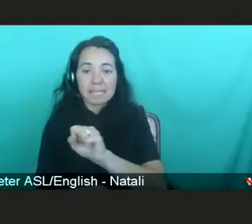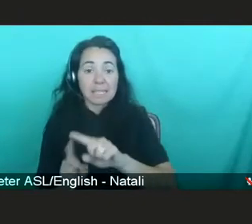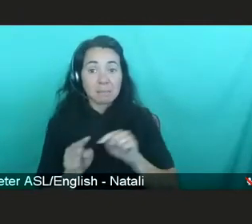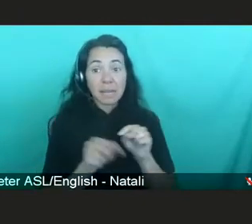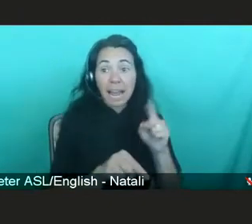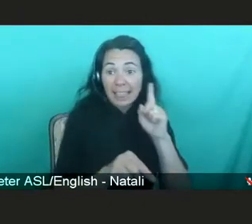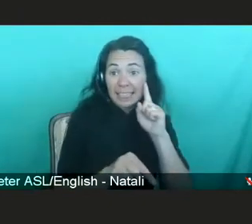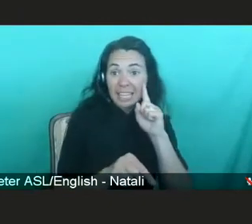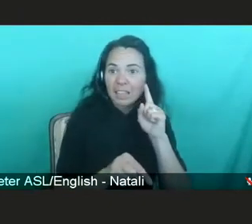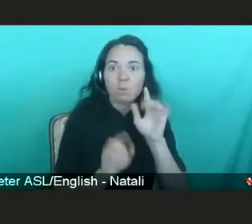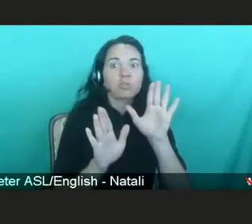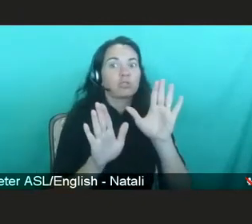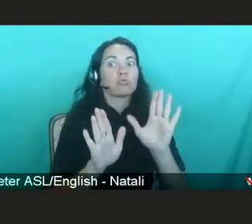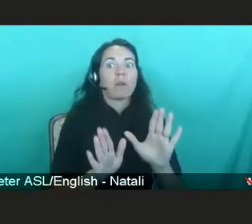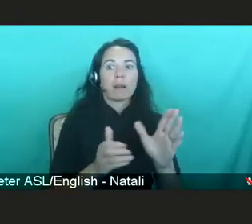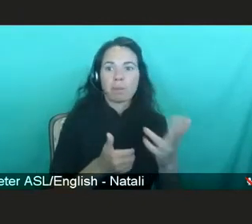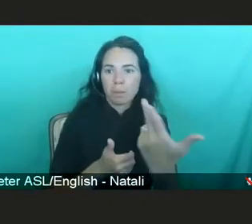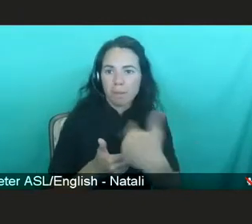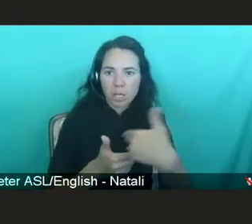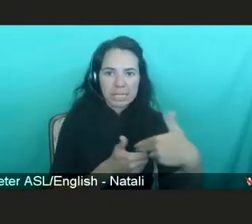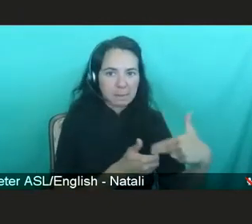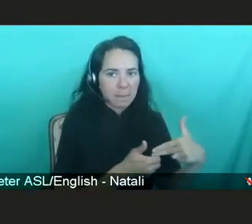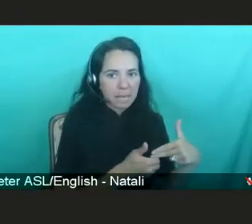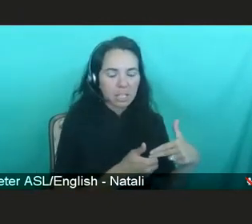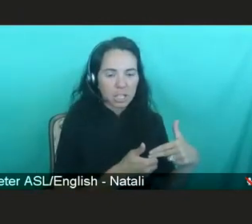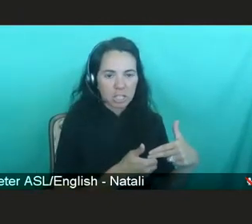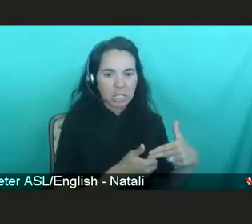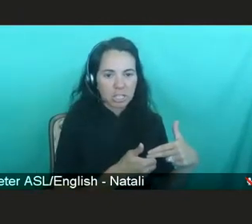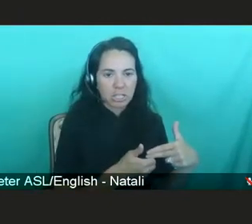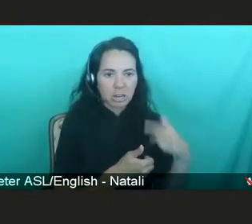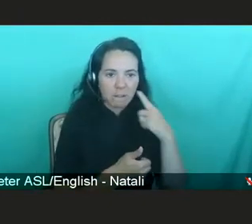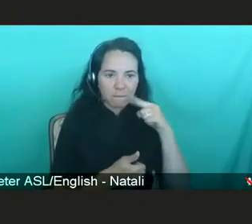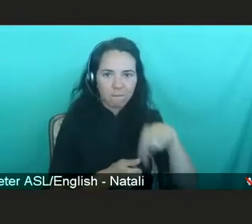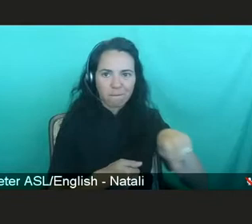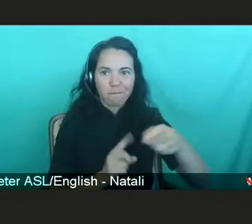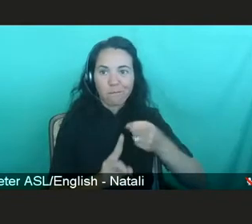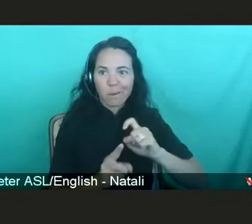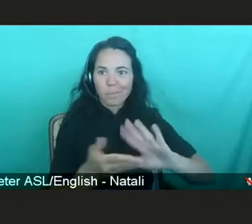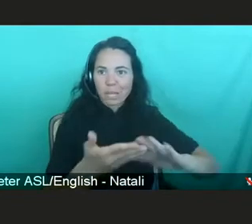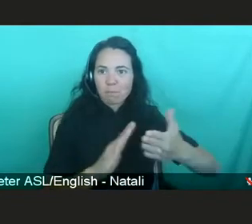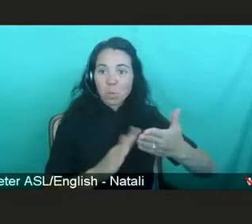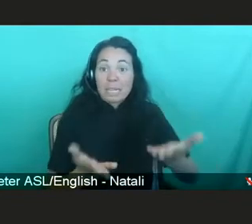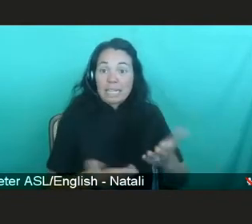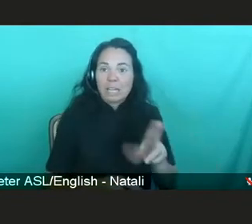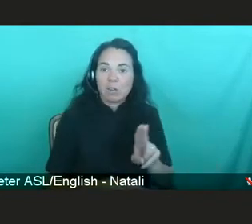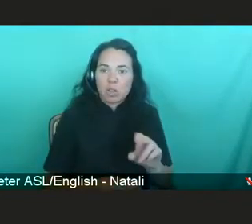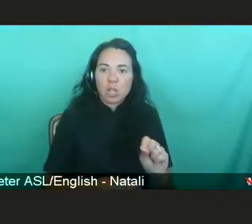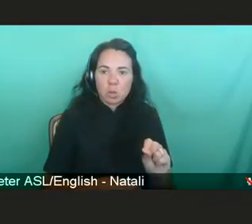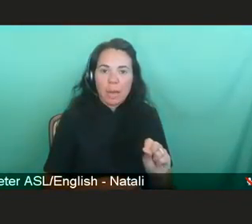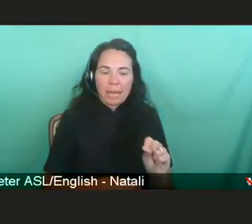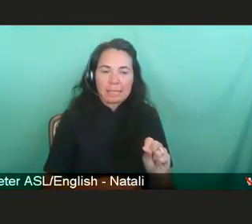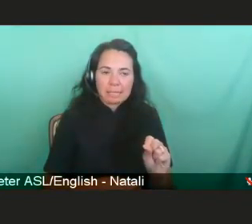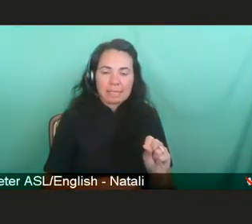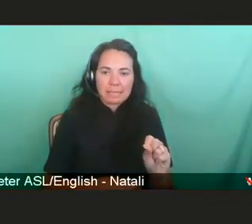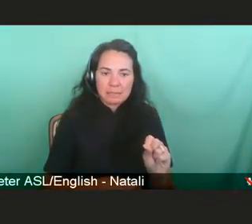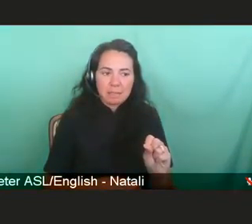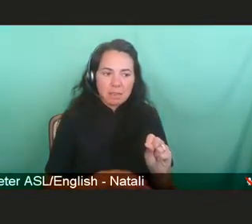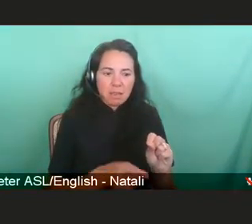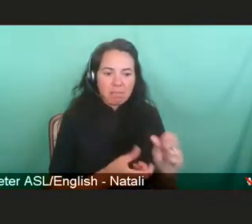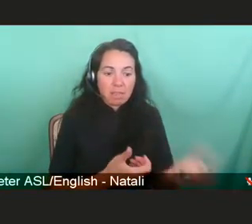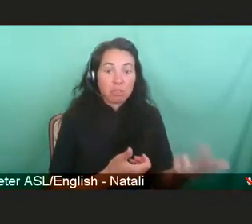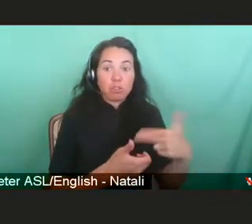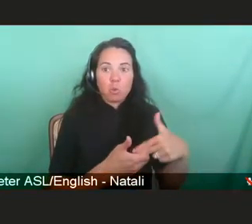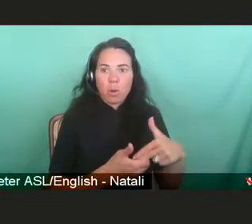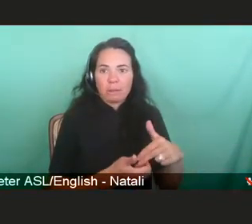participation of the MSN community in the United States into these clinical